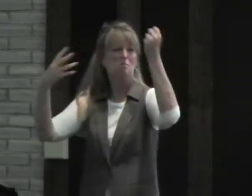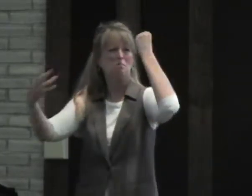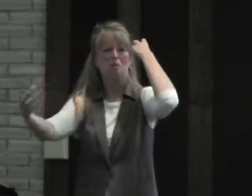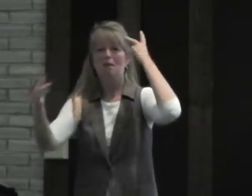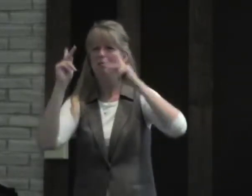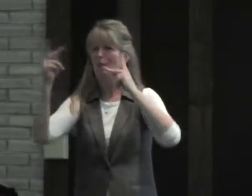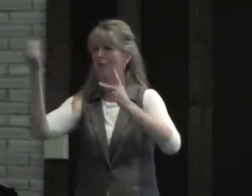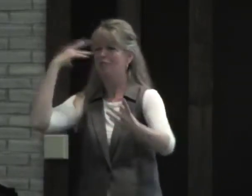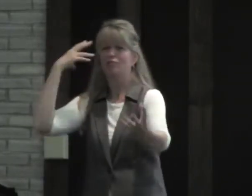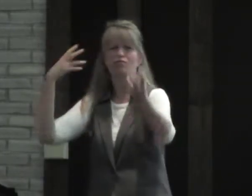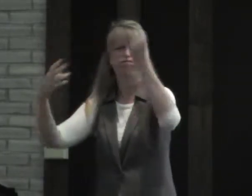these things.